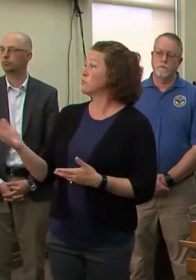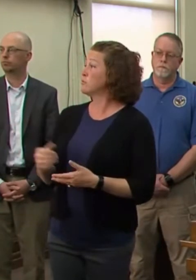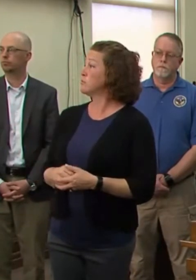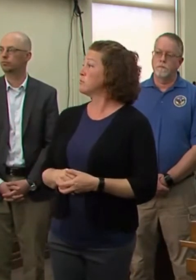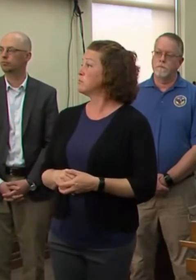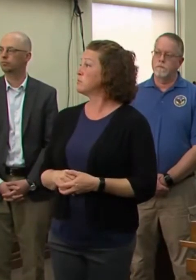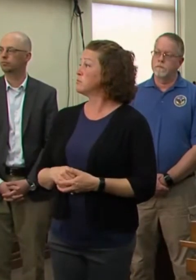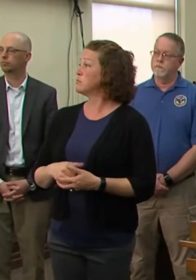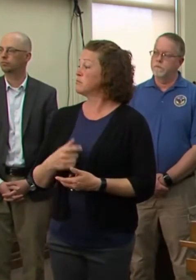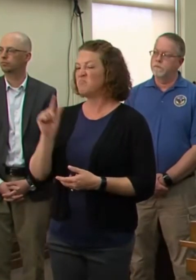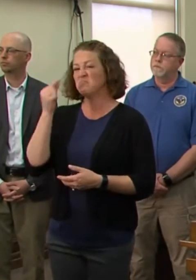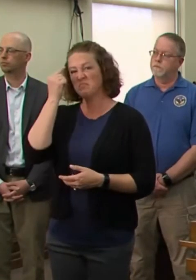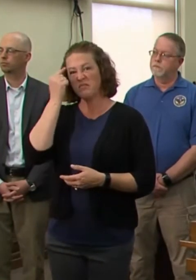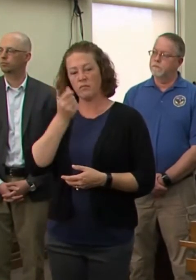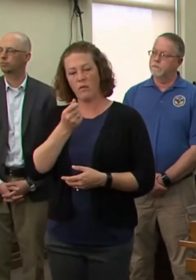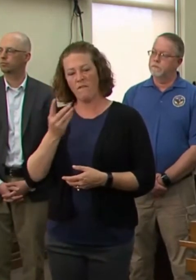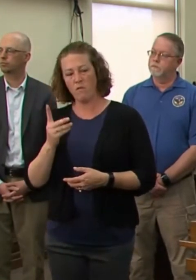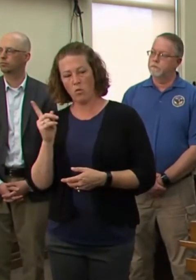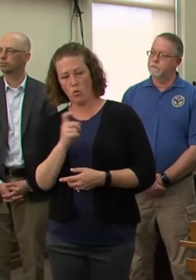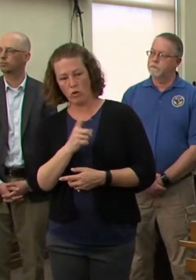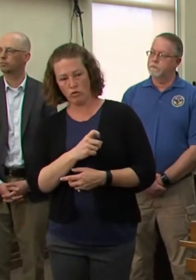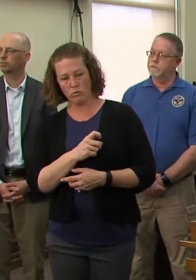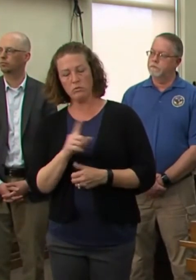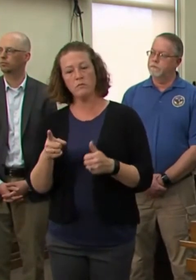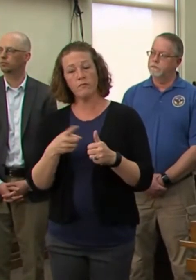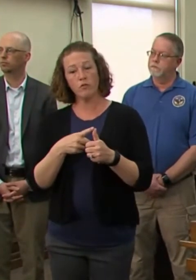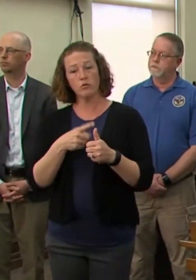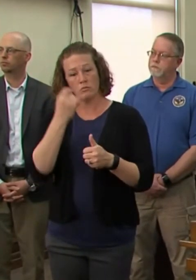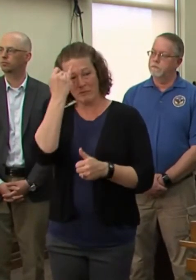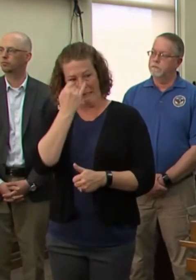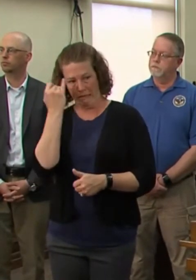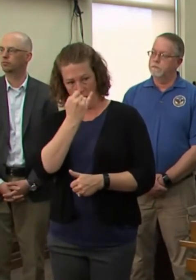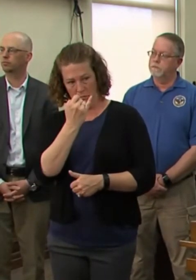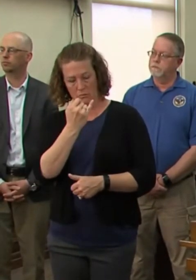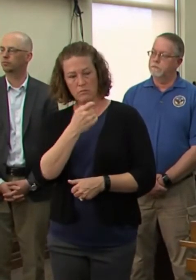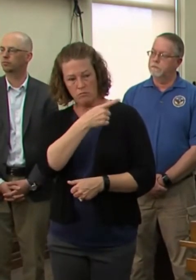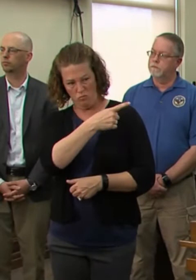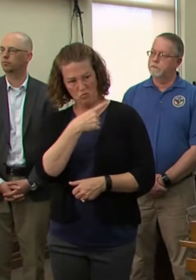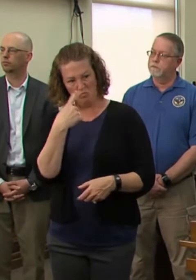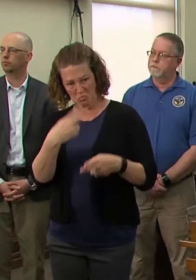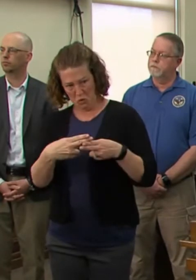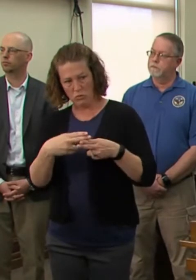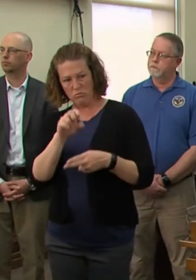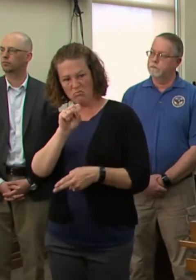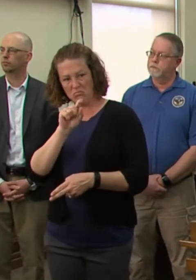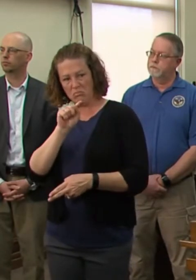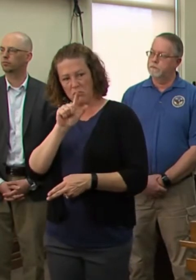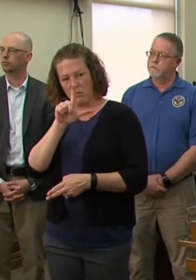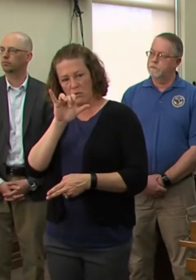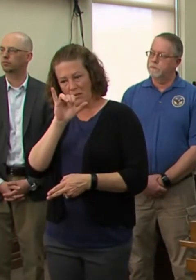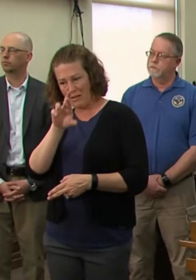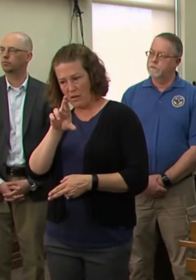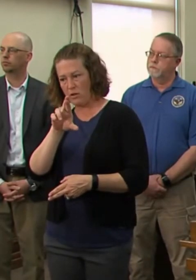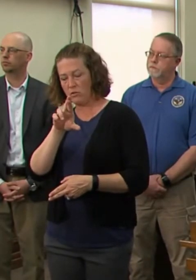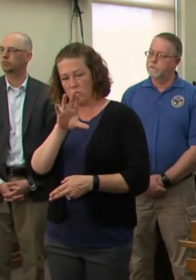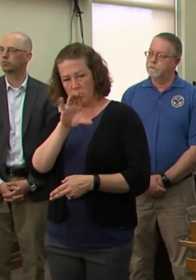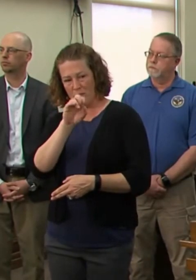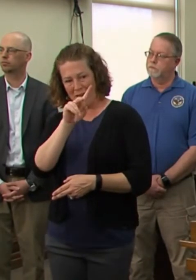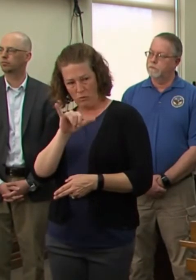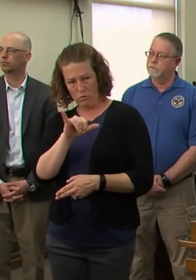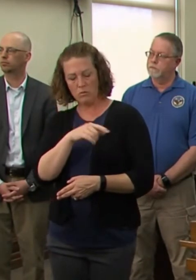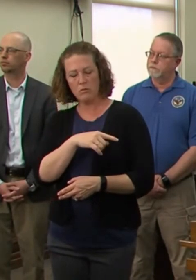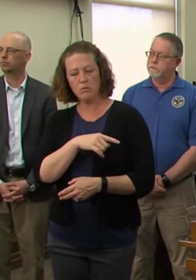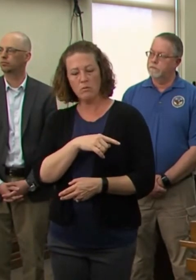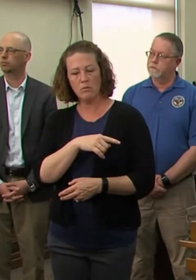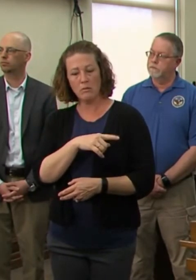Governor, a couple questions. First, the Italy that you touched on and made headlines in St. Clair County. So, is a real possibility